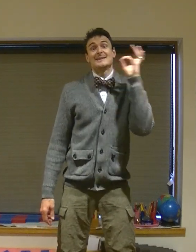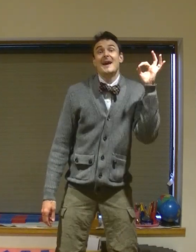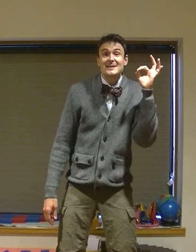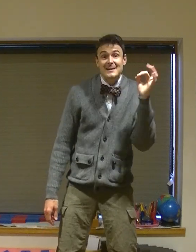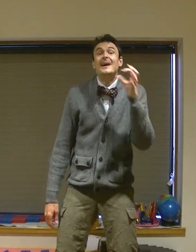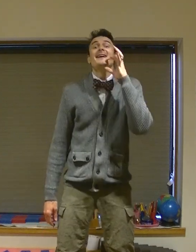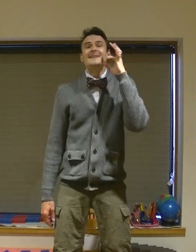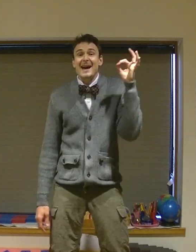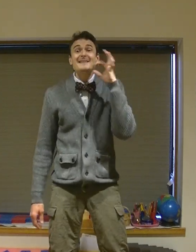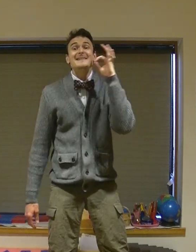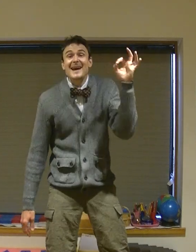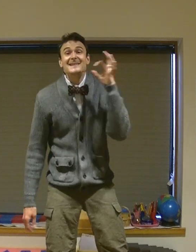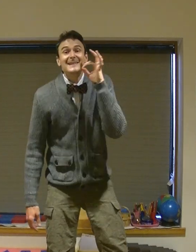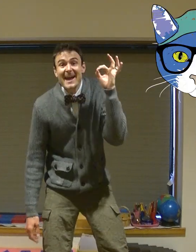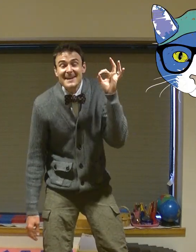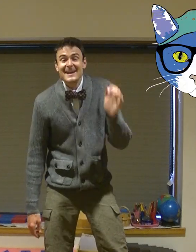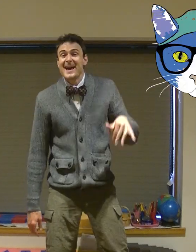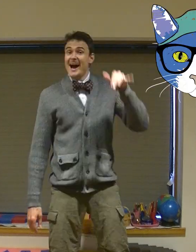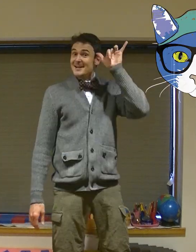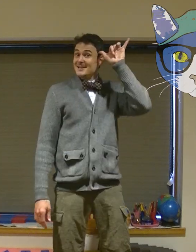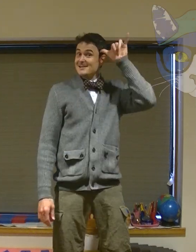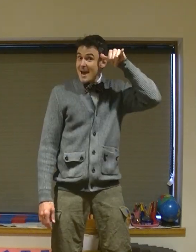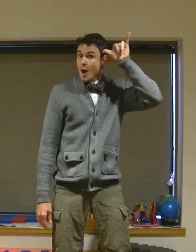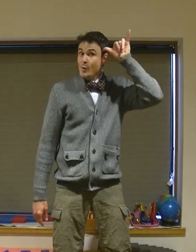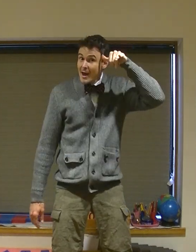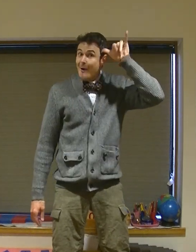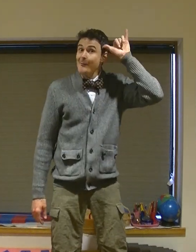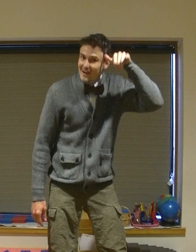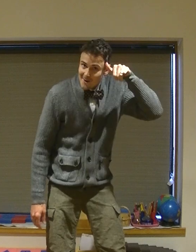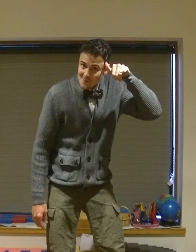cat! I can cow cow cow!